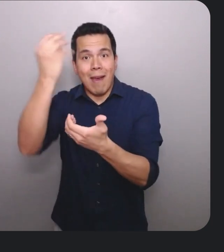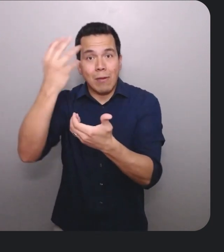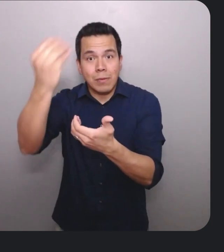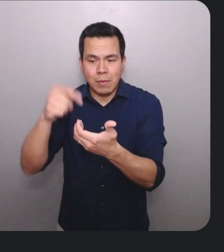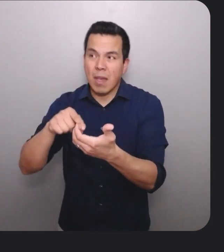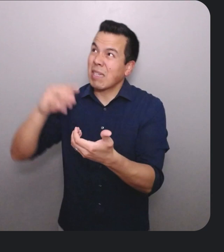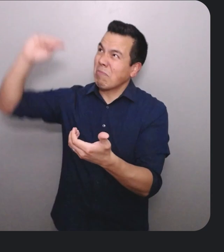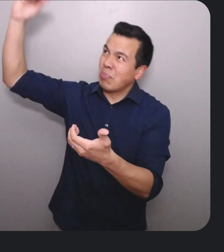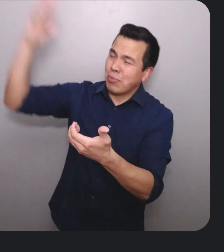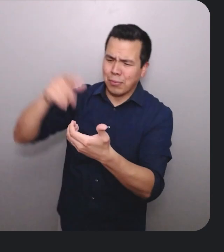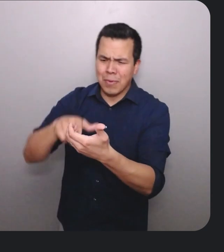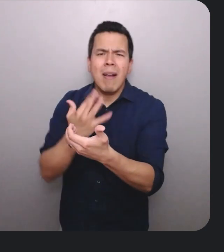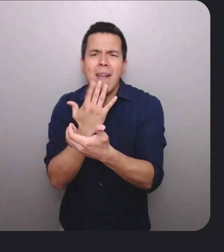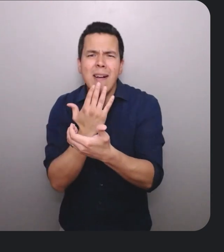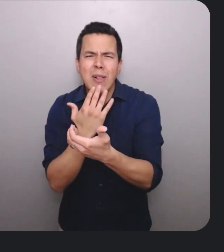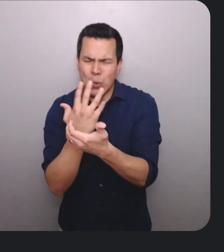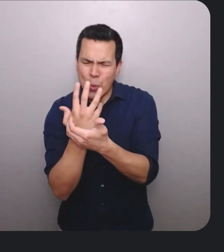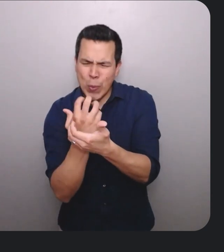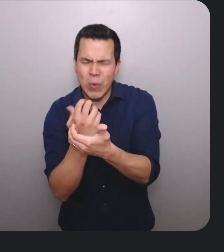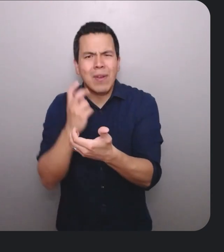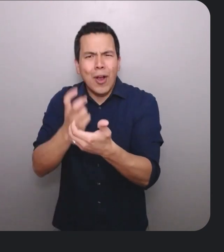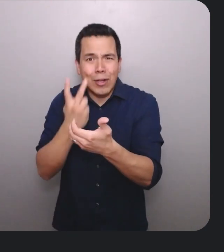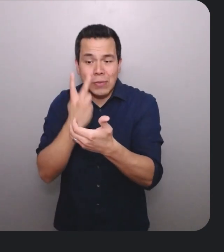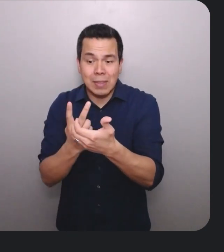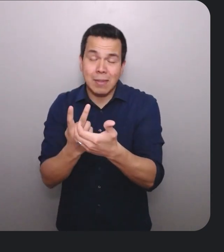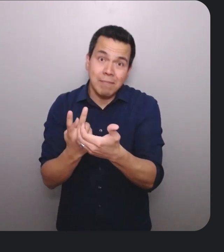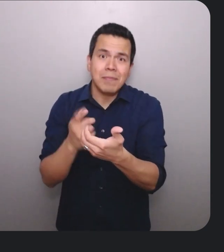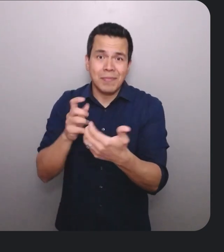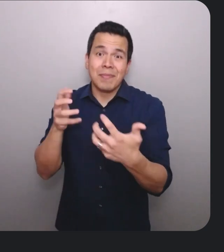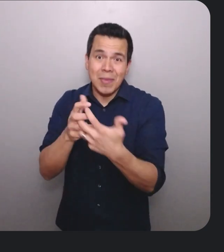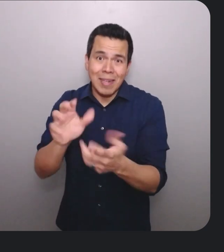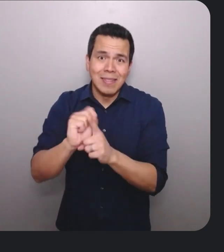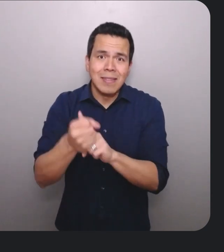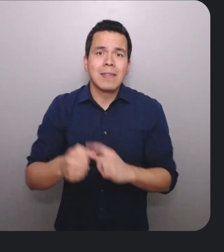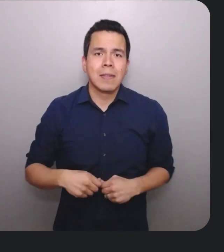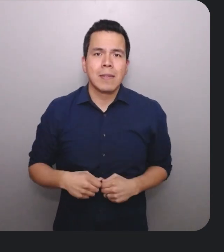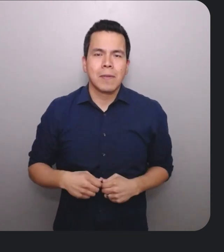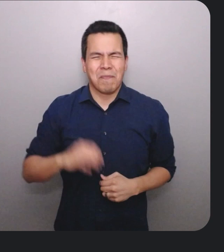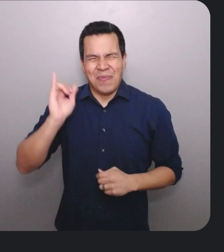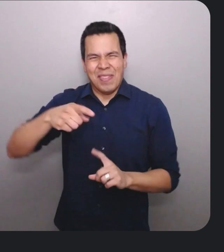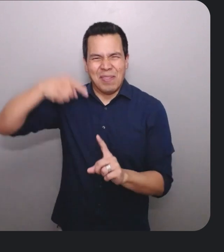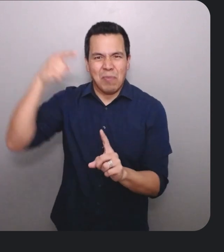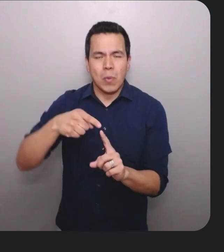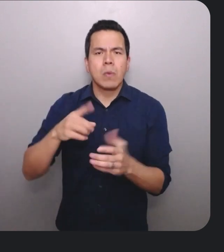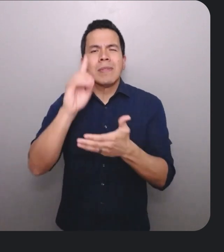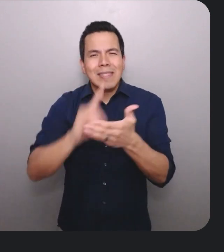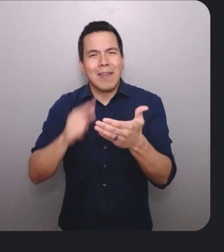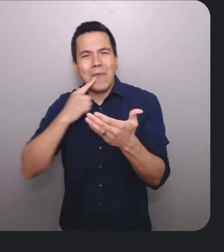sunlight where the colors and contrast on the screen may be washed out, making it more difficult to see. This is what it means to design for